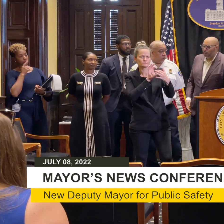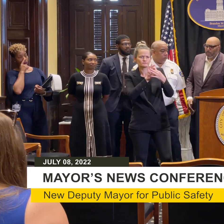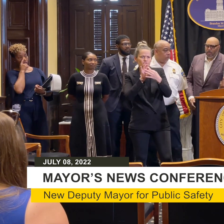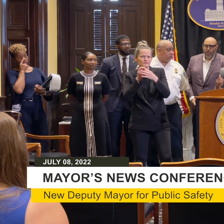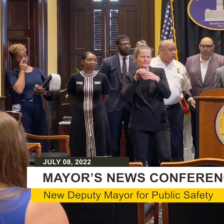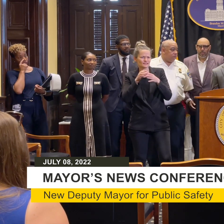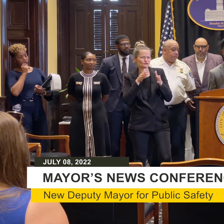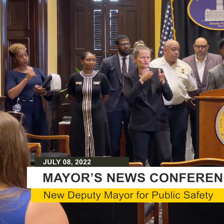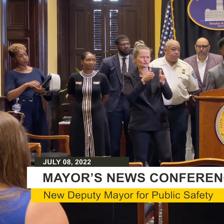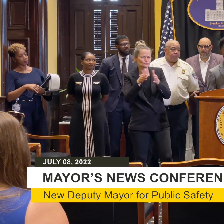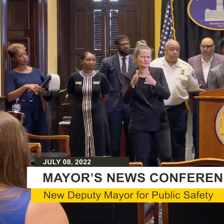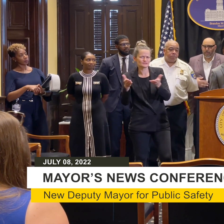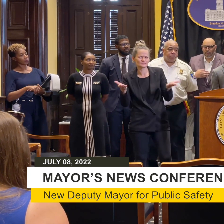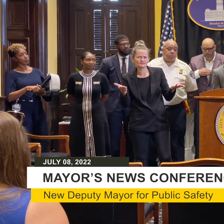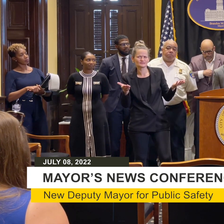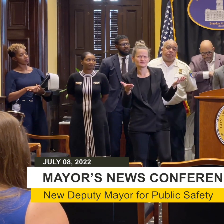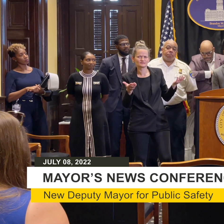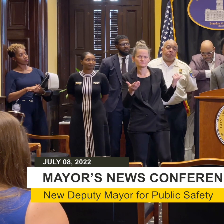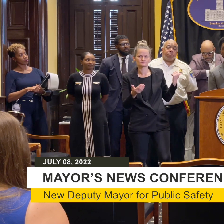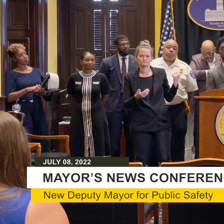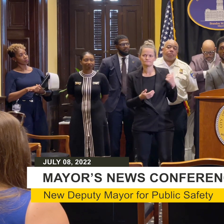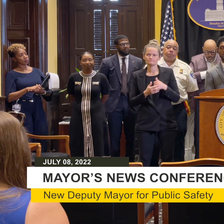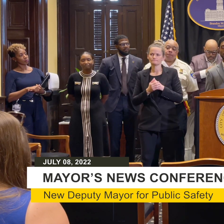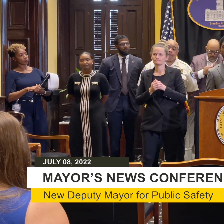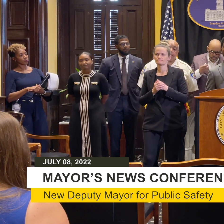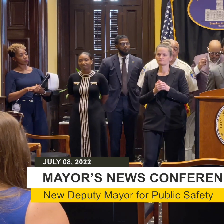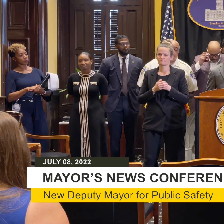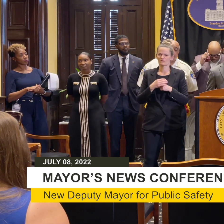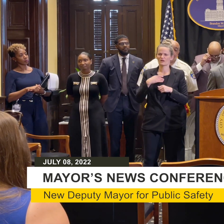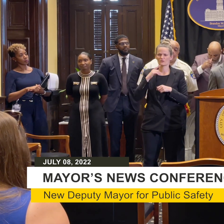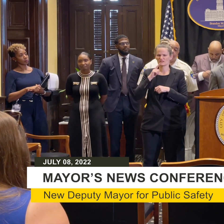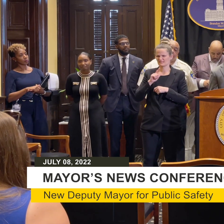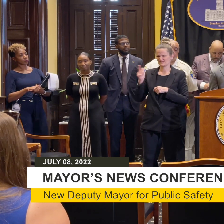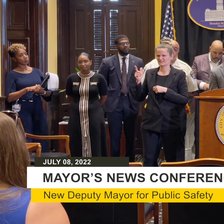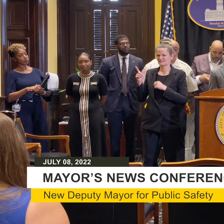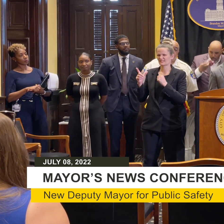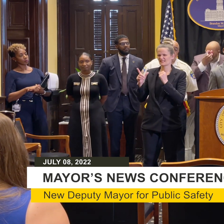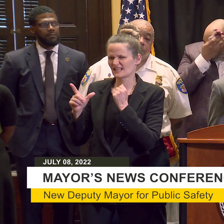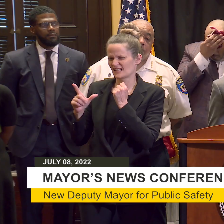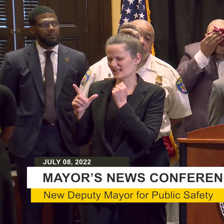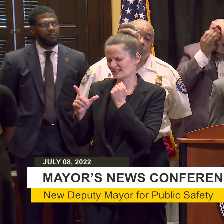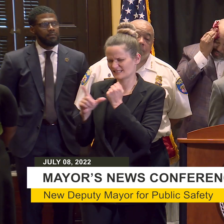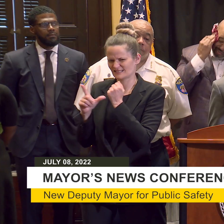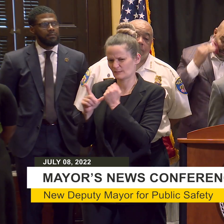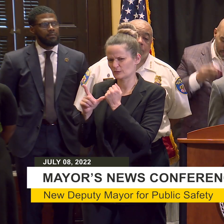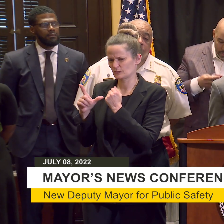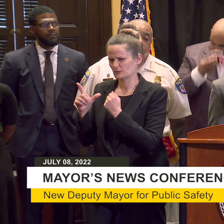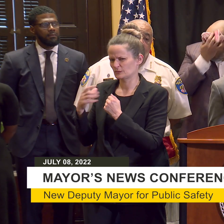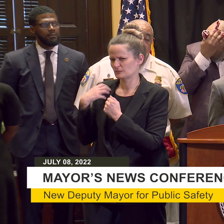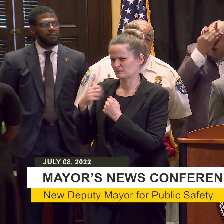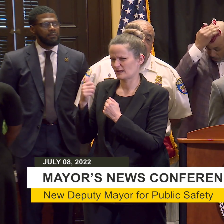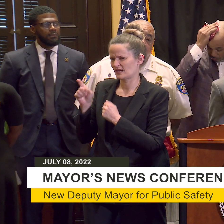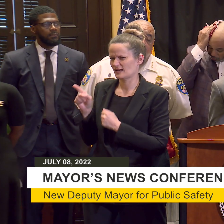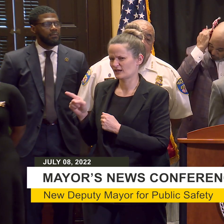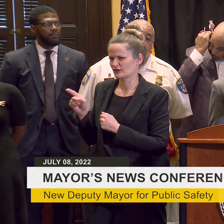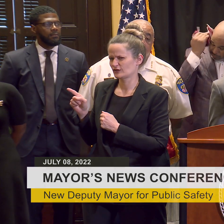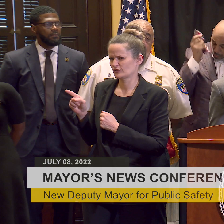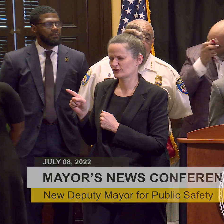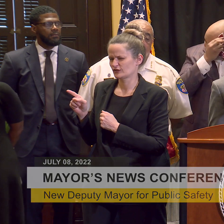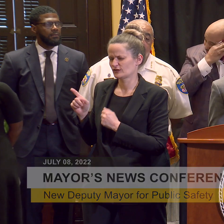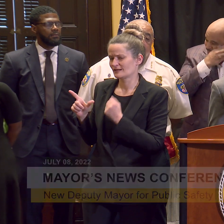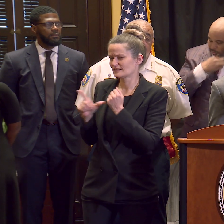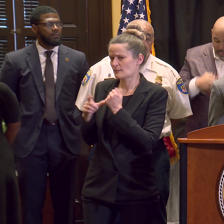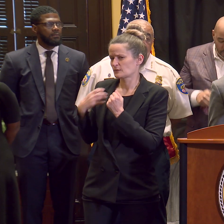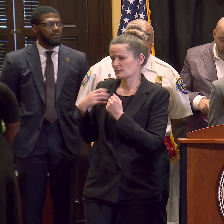I'll start and then I'll turn to Deputy Mayor Leach. When you're talking about this outreach, right, you have to